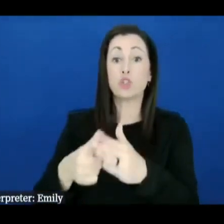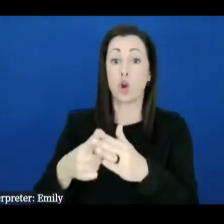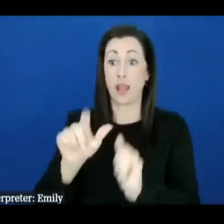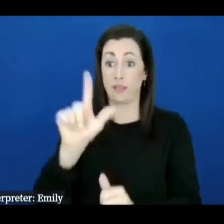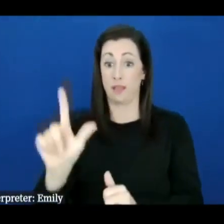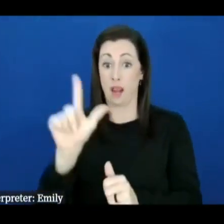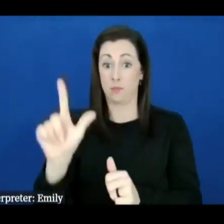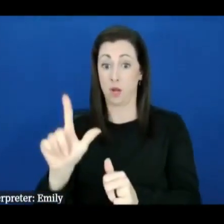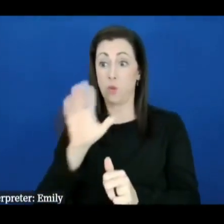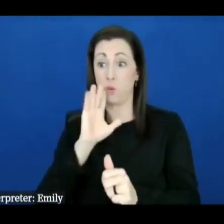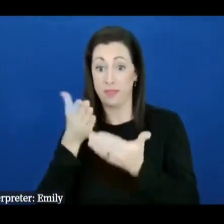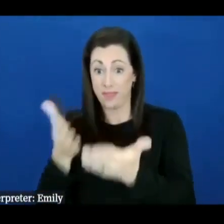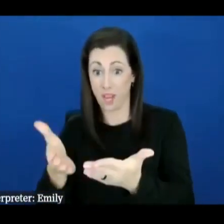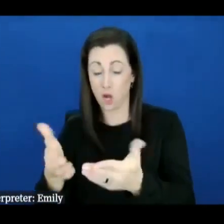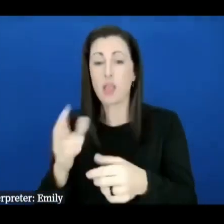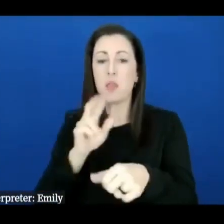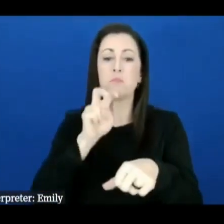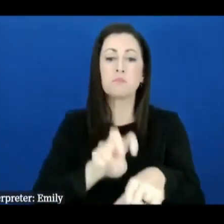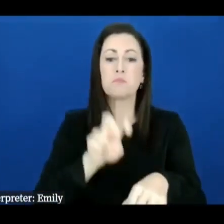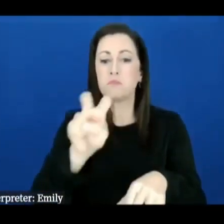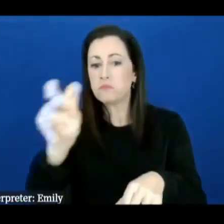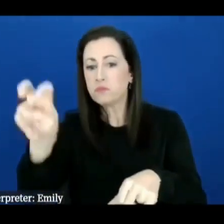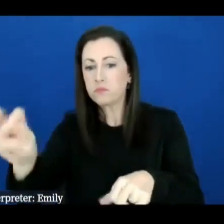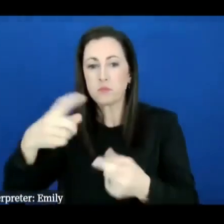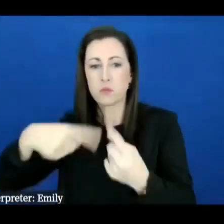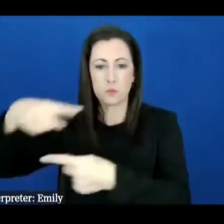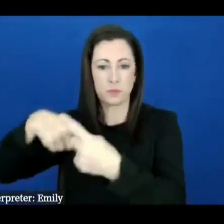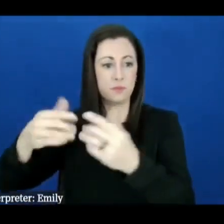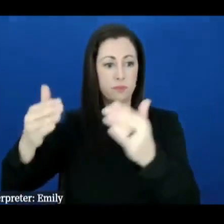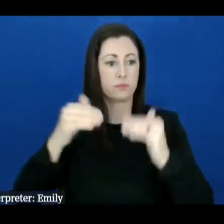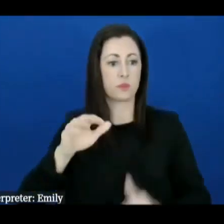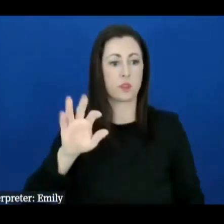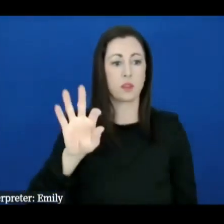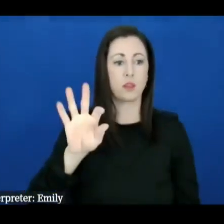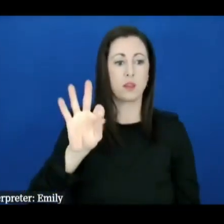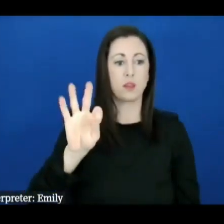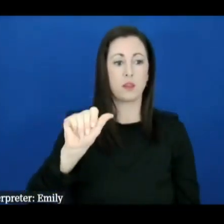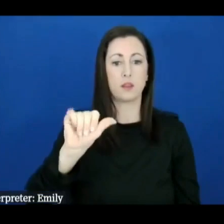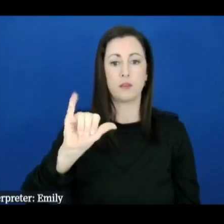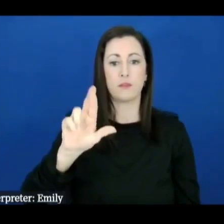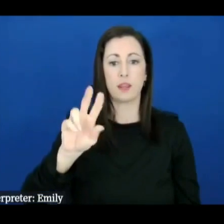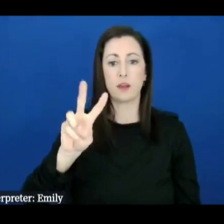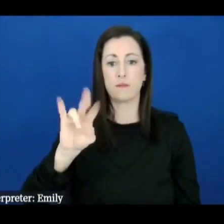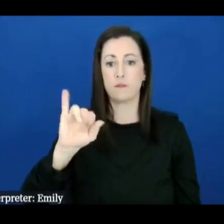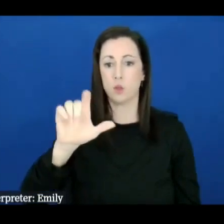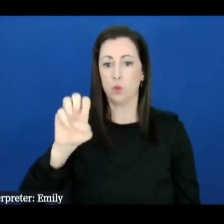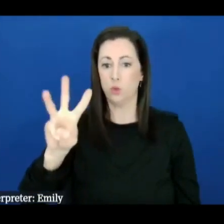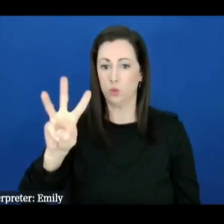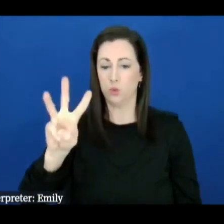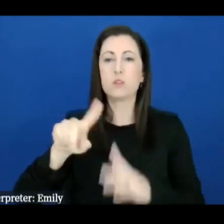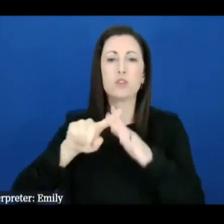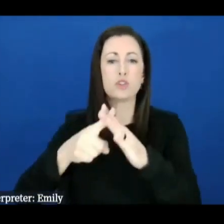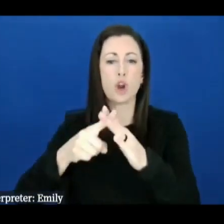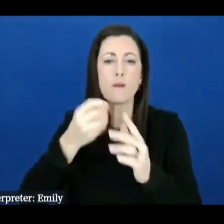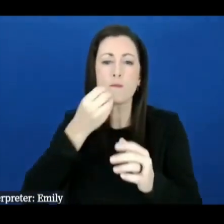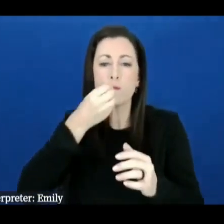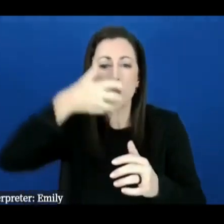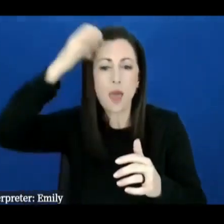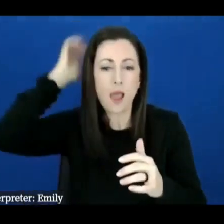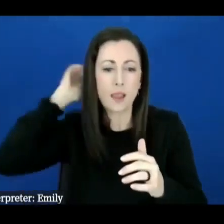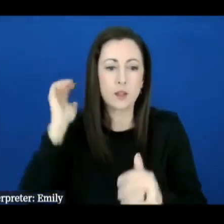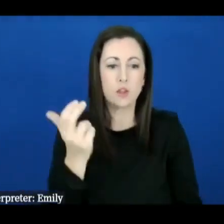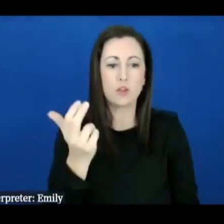they'll be canvassing in Fairview starting at the food line at 1350 Charlotte Highway